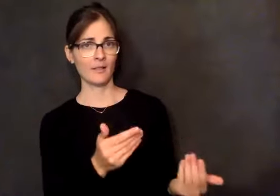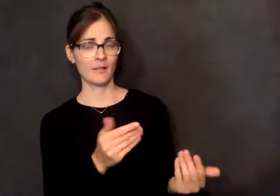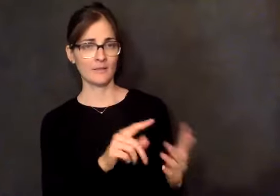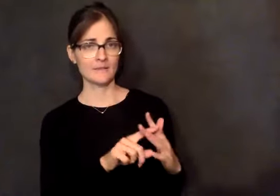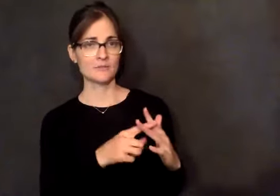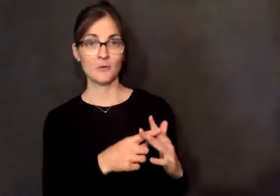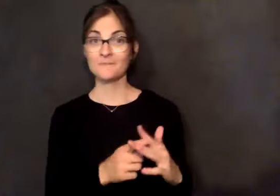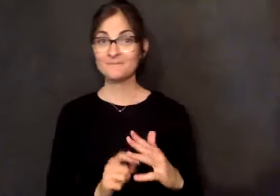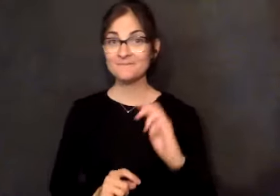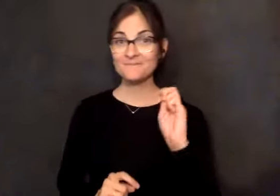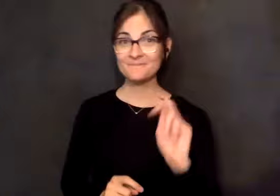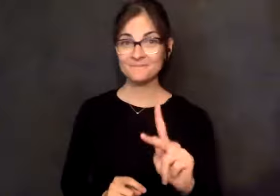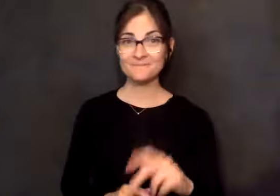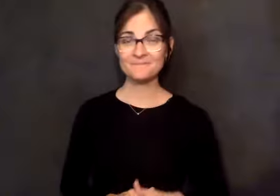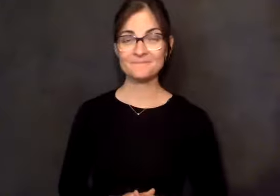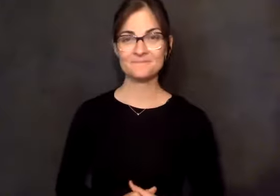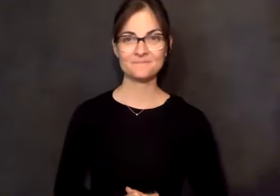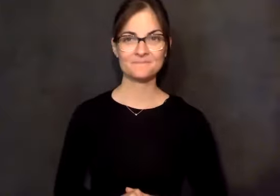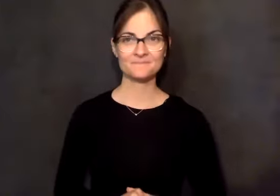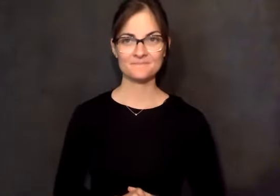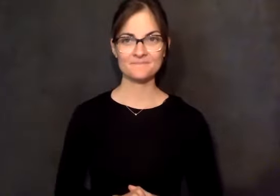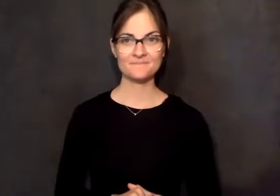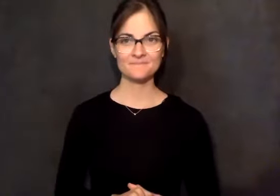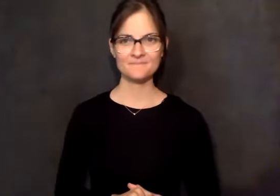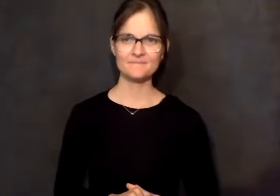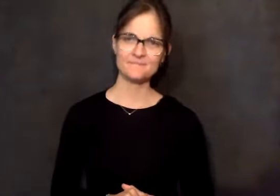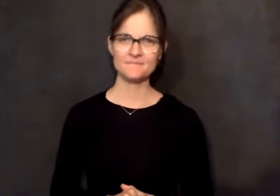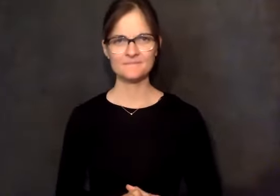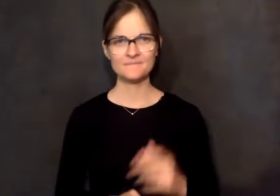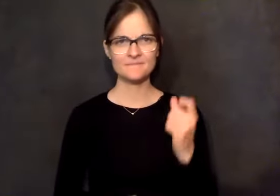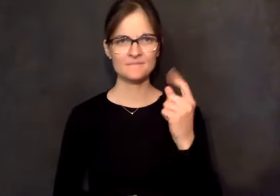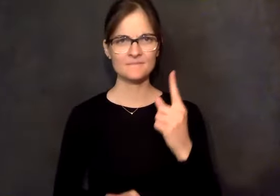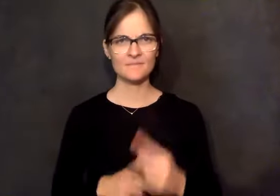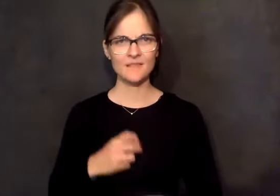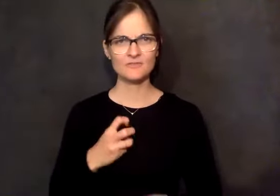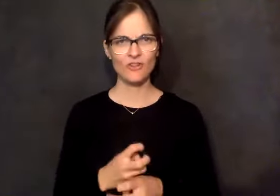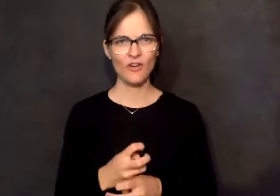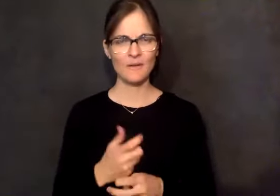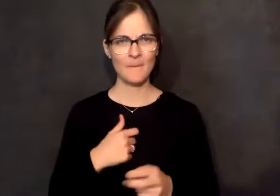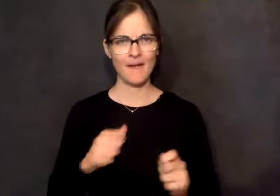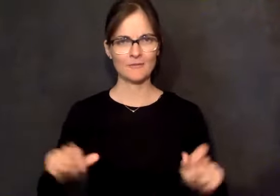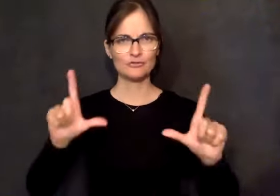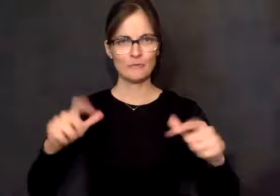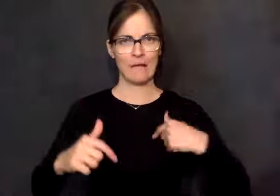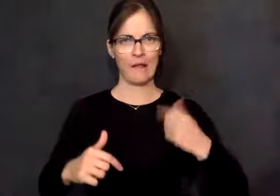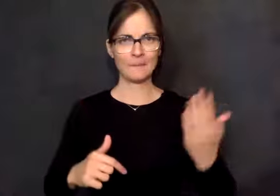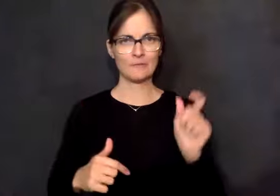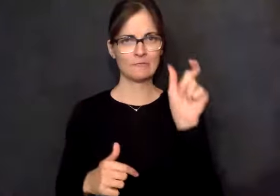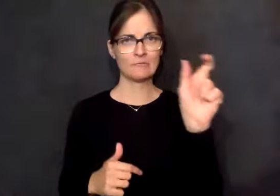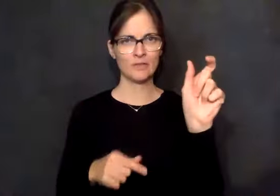Okay. Is there? Okay. All righty. It's like, it's hard